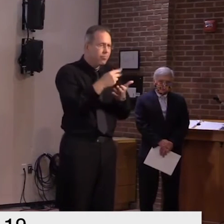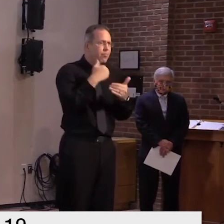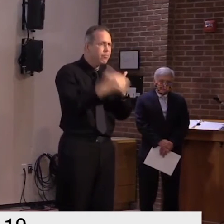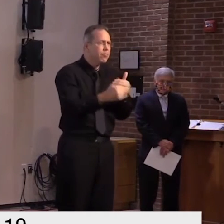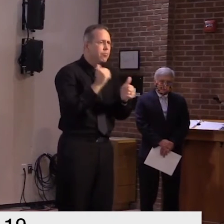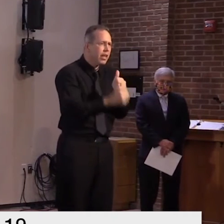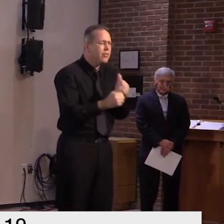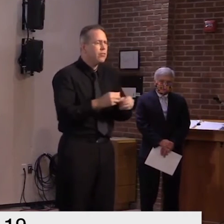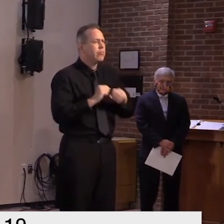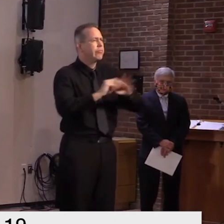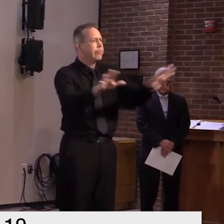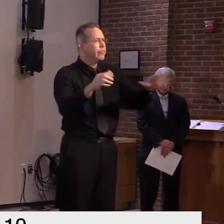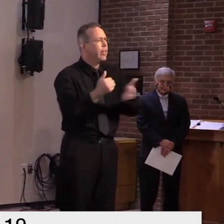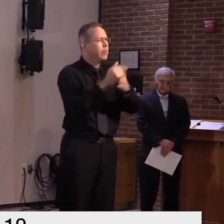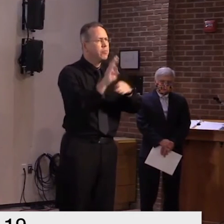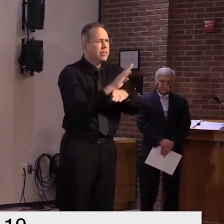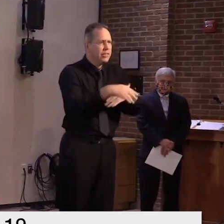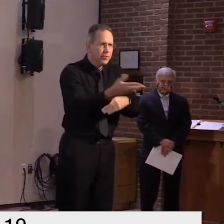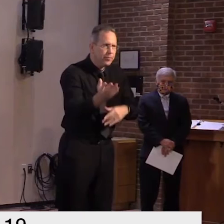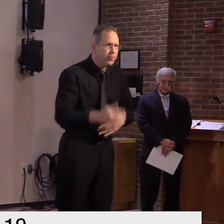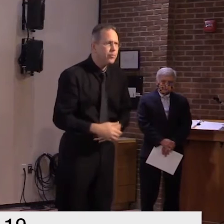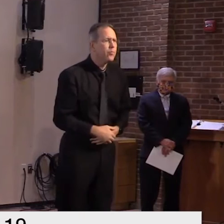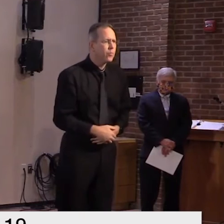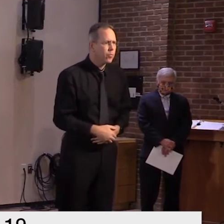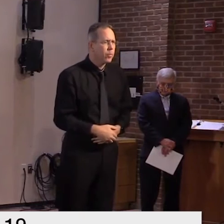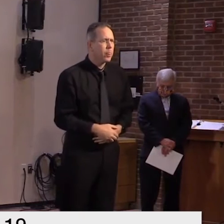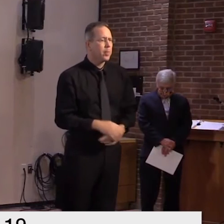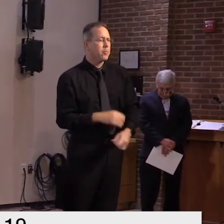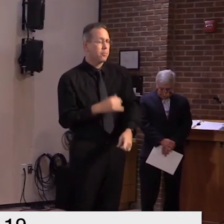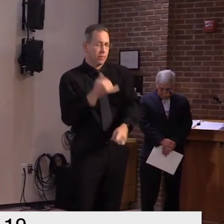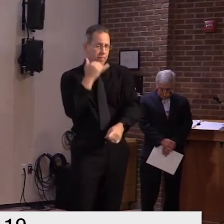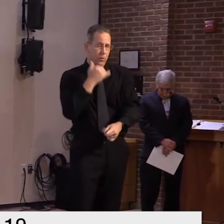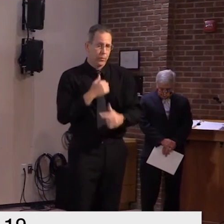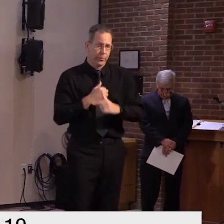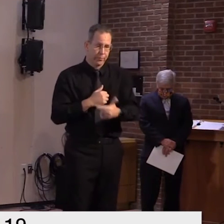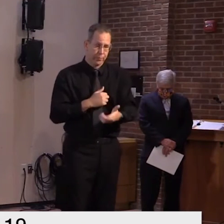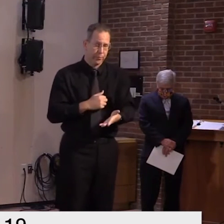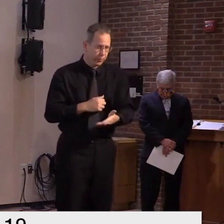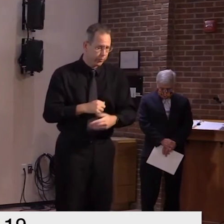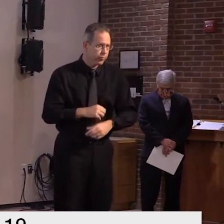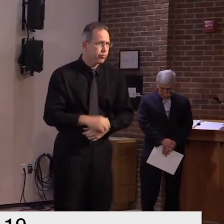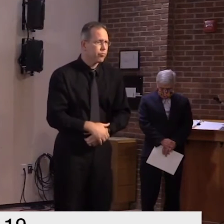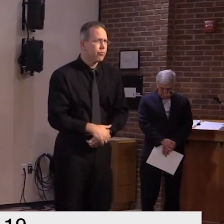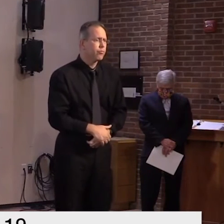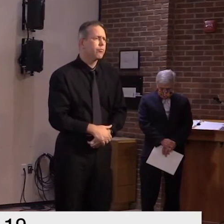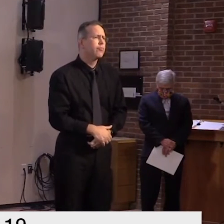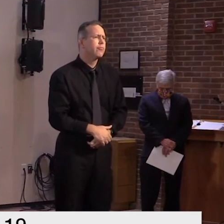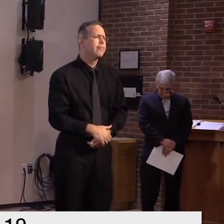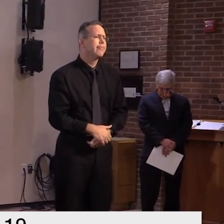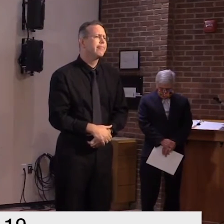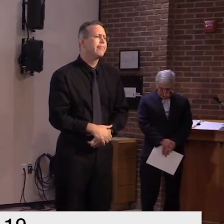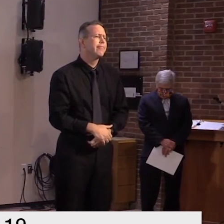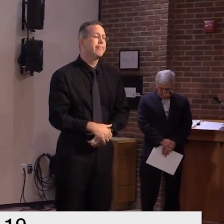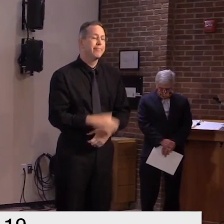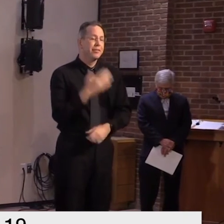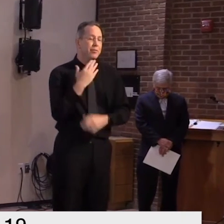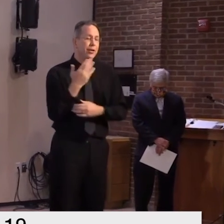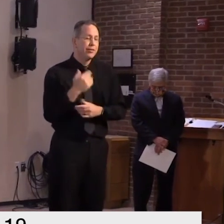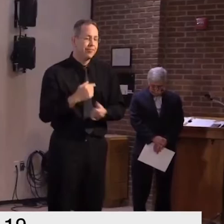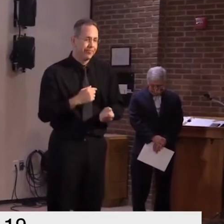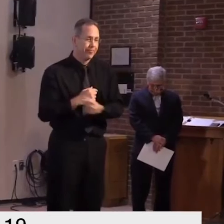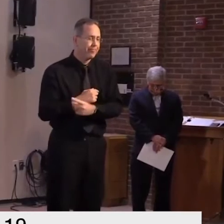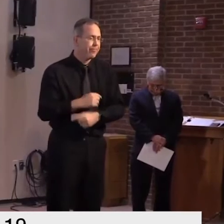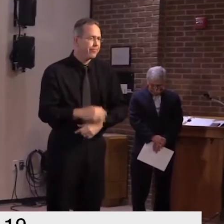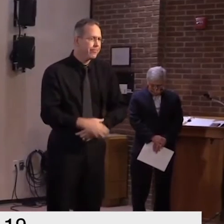moving to the phones wilson the ap um hi everybody good morning um what do you